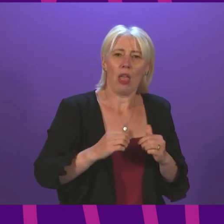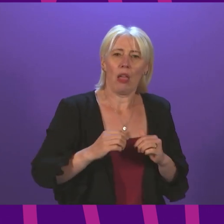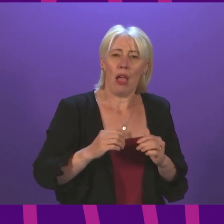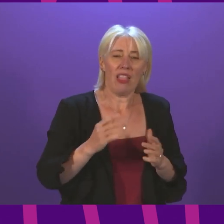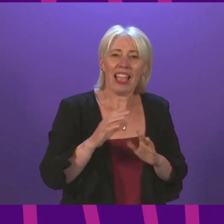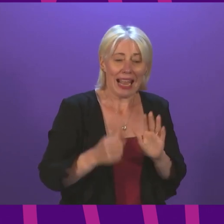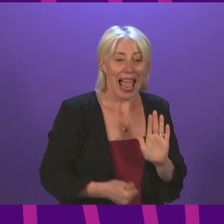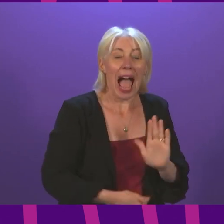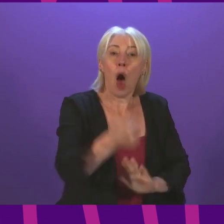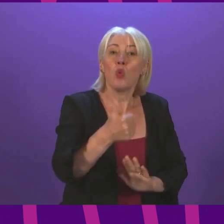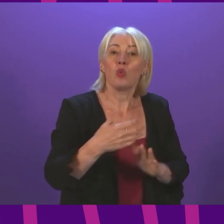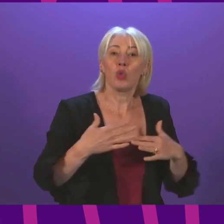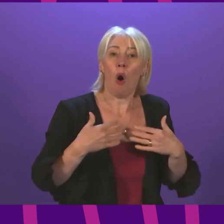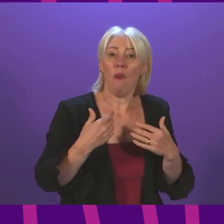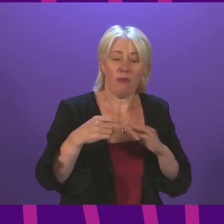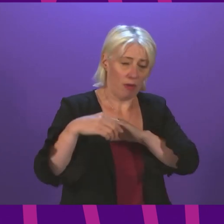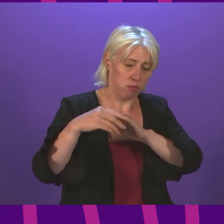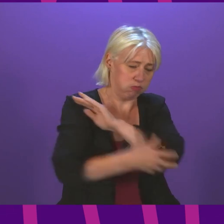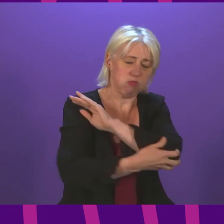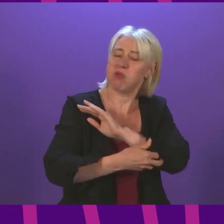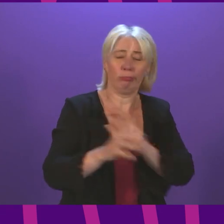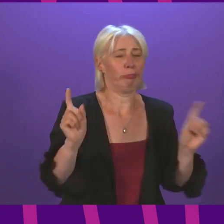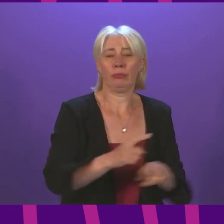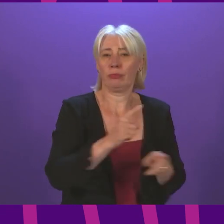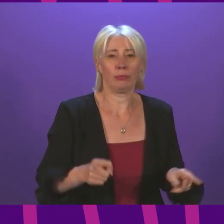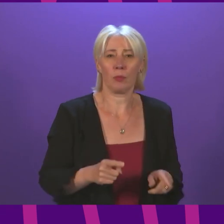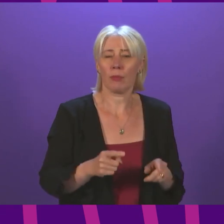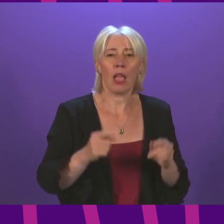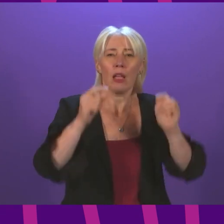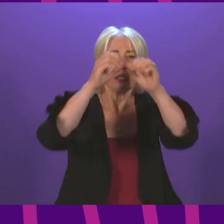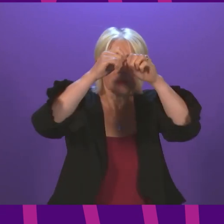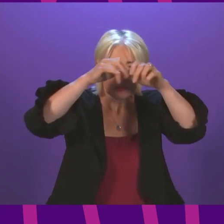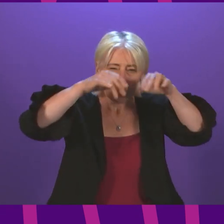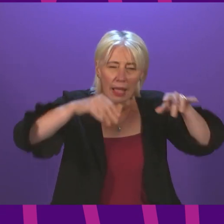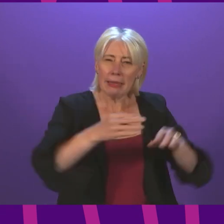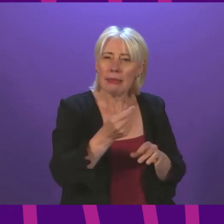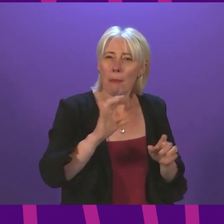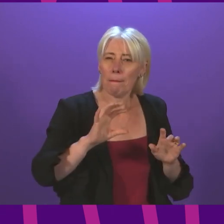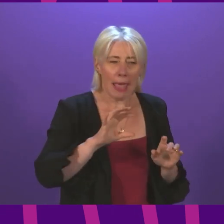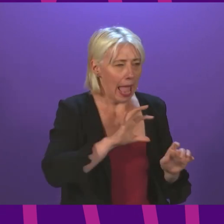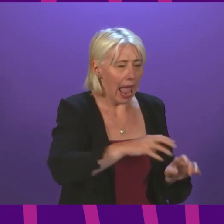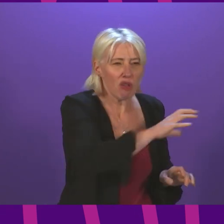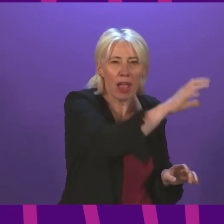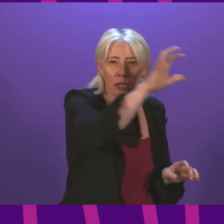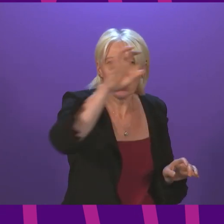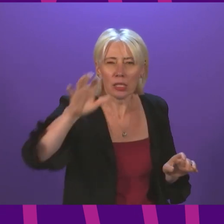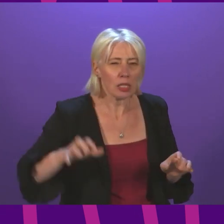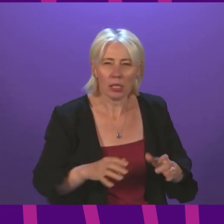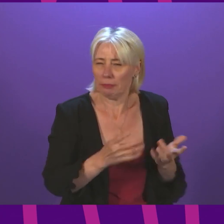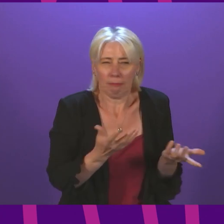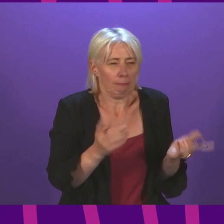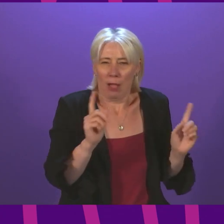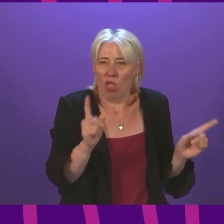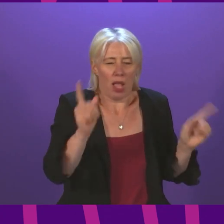escaped from. There is no trickle-down effects in places like Kermarnock, Turbolton and Katrin.